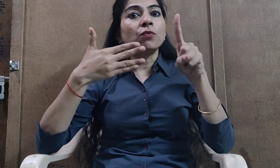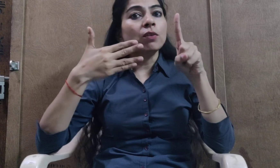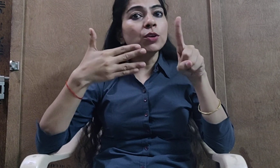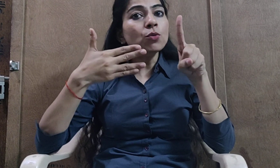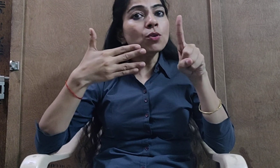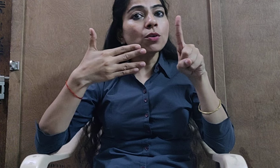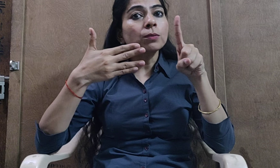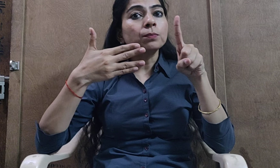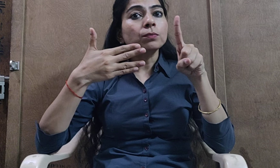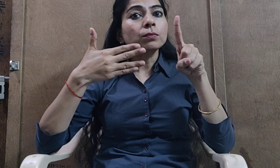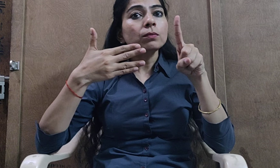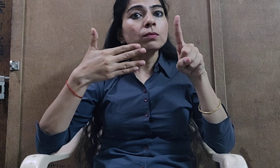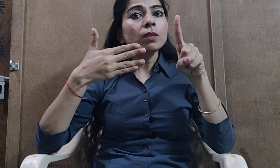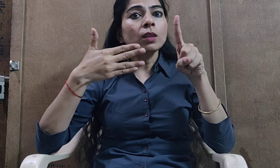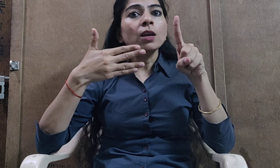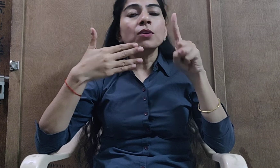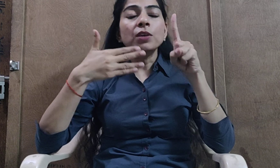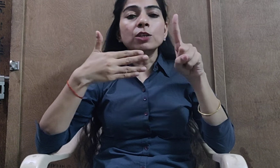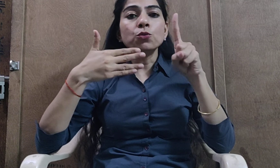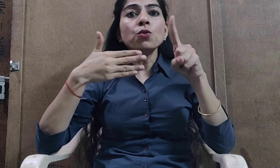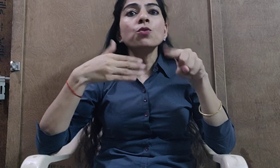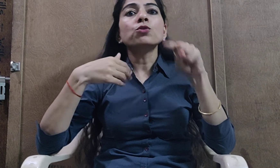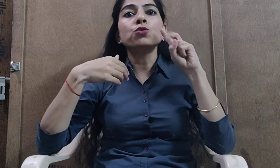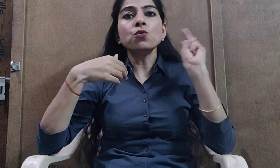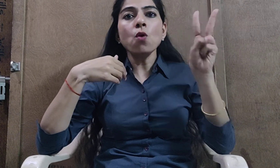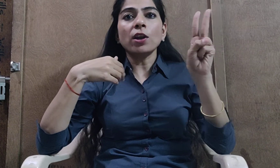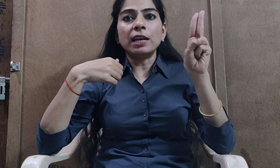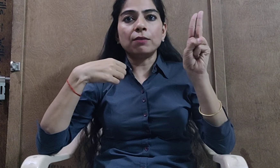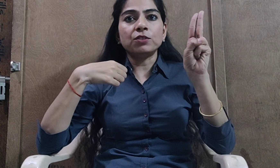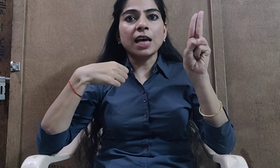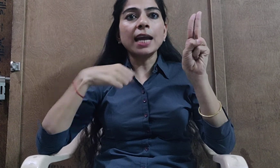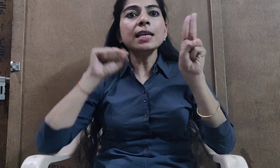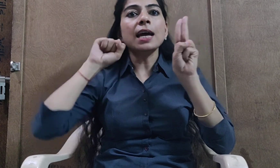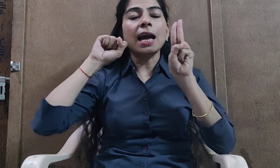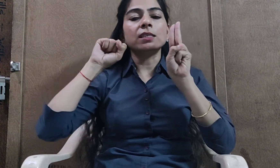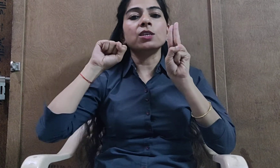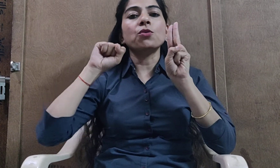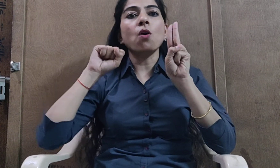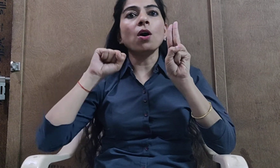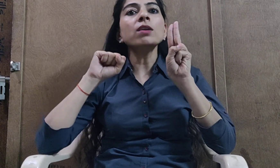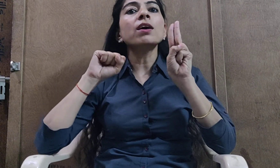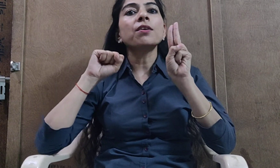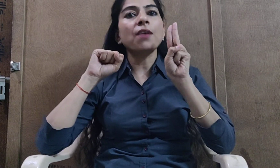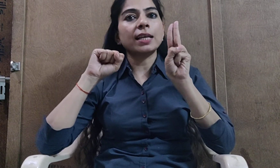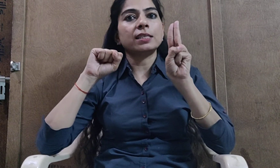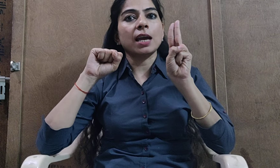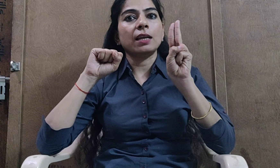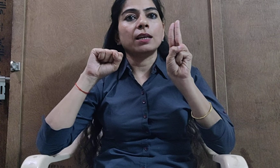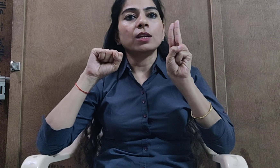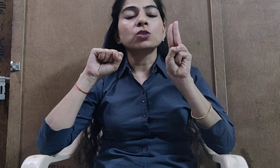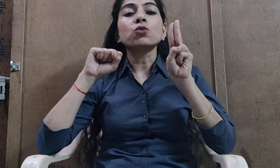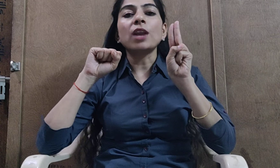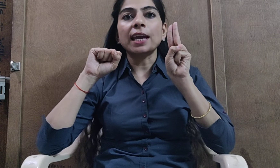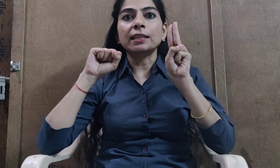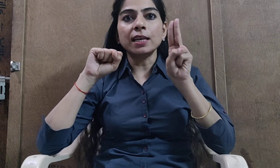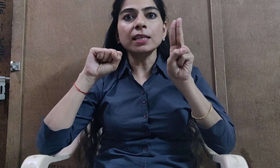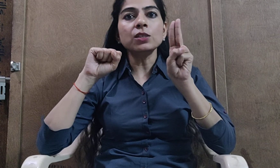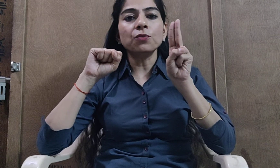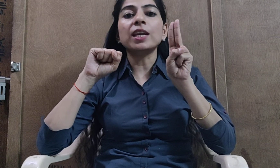will we do? We will do 2 on left side and 0 on right side. So like this we